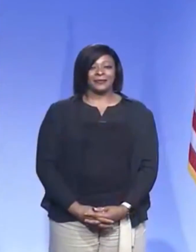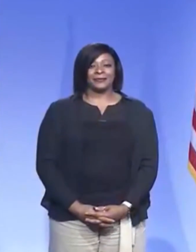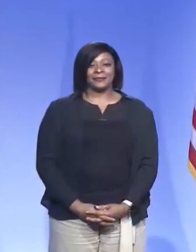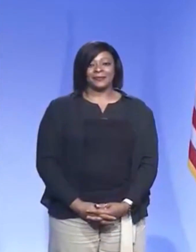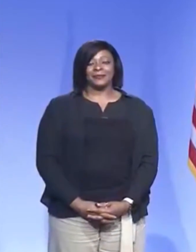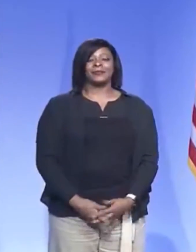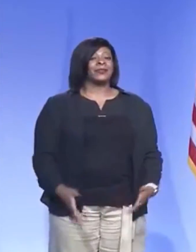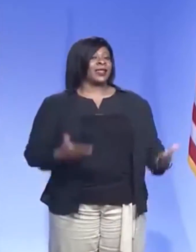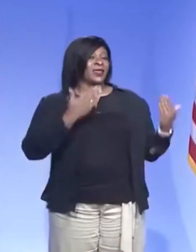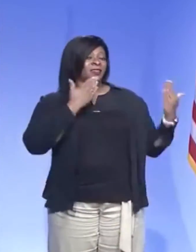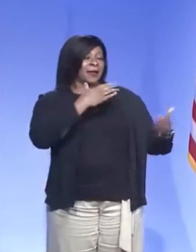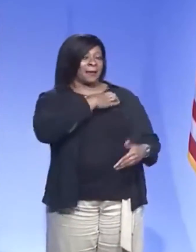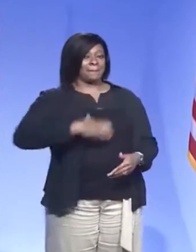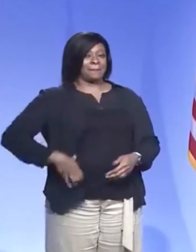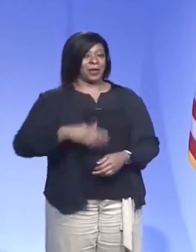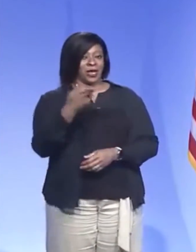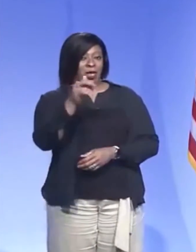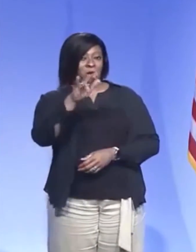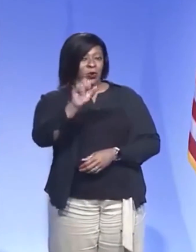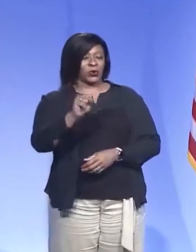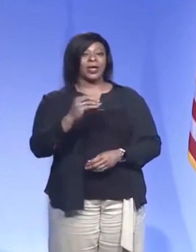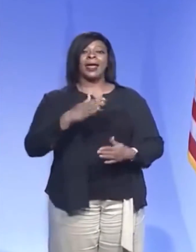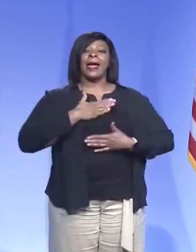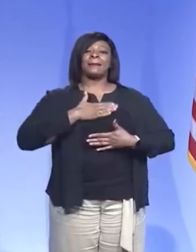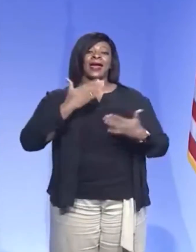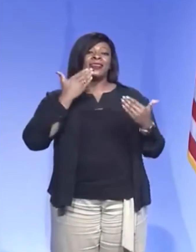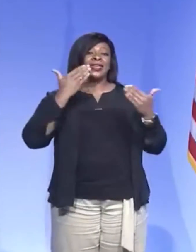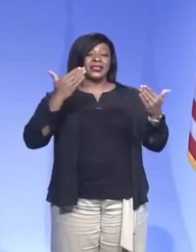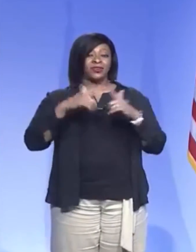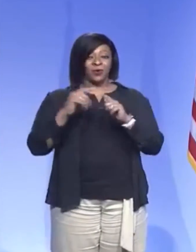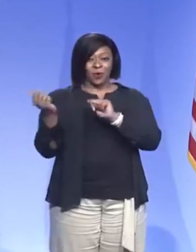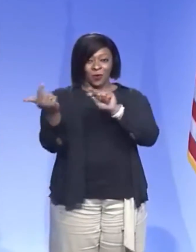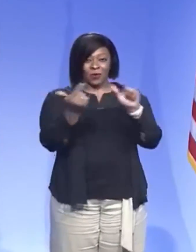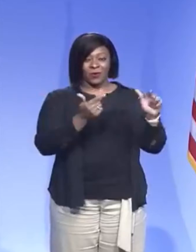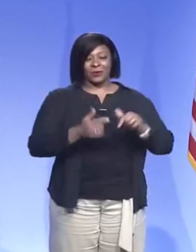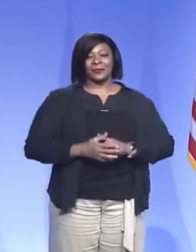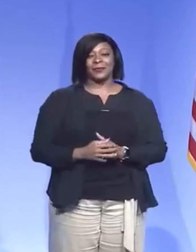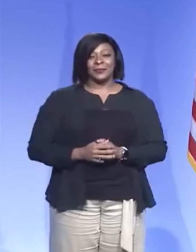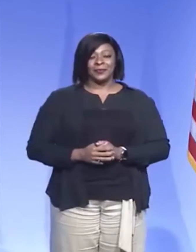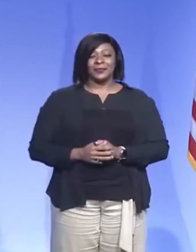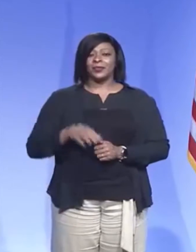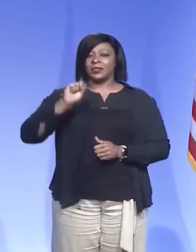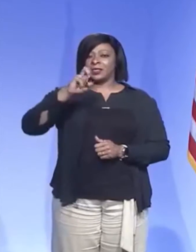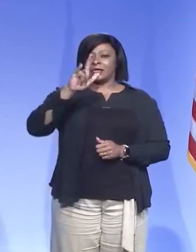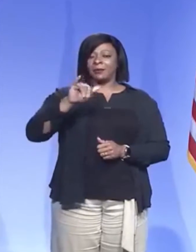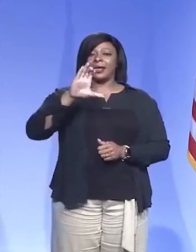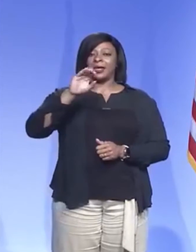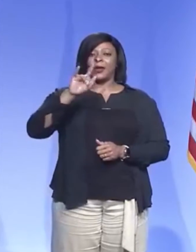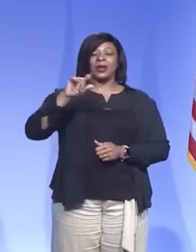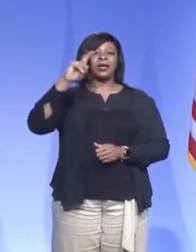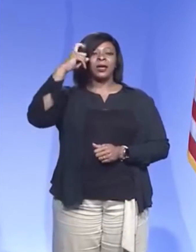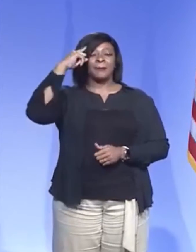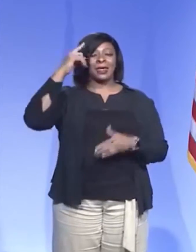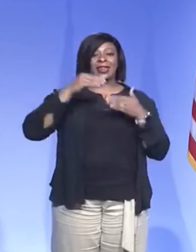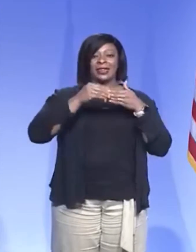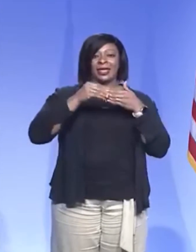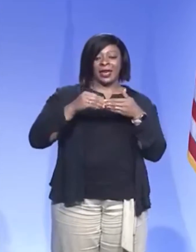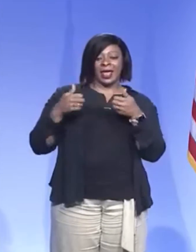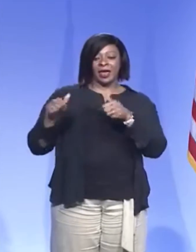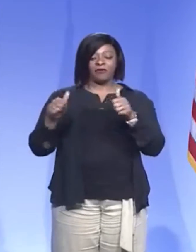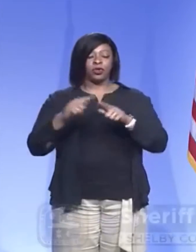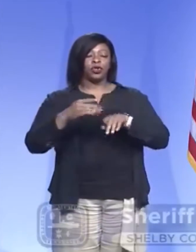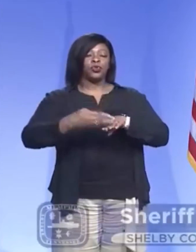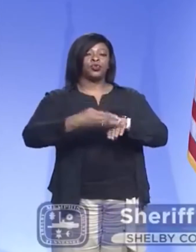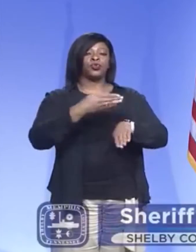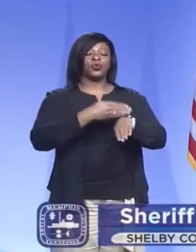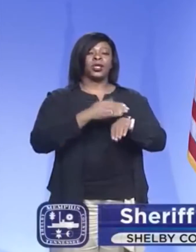Thank you, Mayor Harris. And happy Thanksgiving to everyone. Shelby County government is leading an effort to improve the